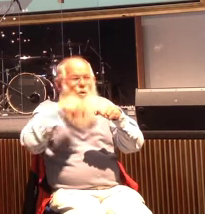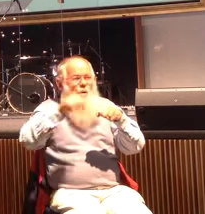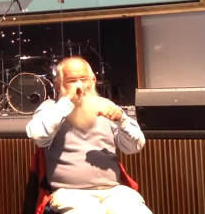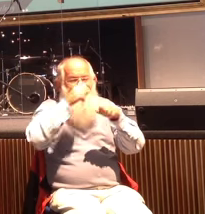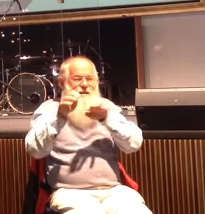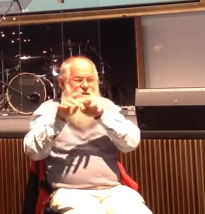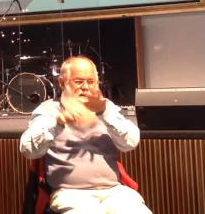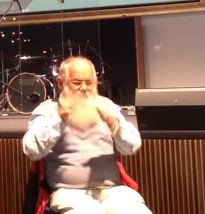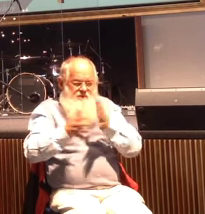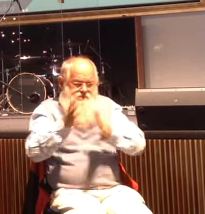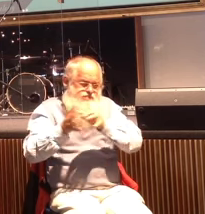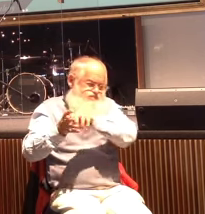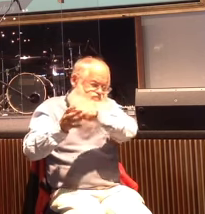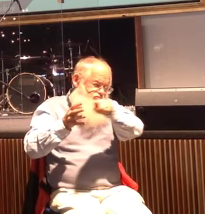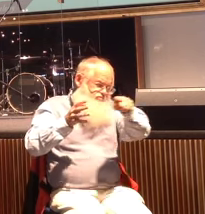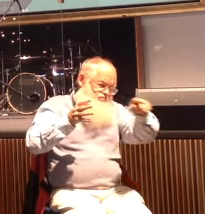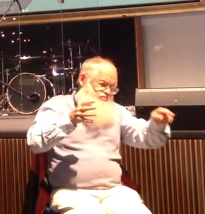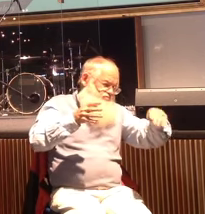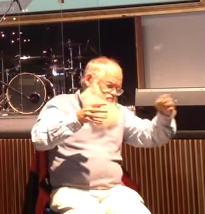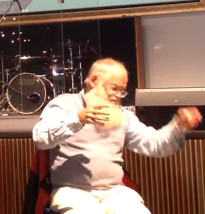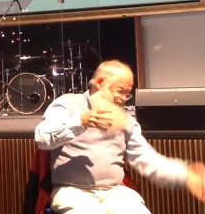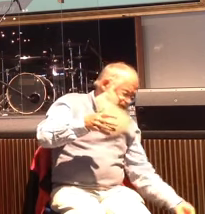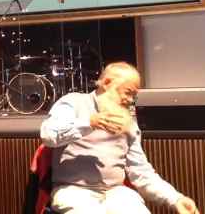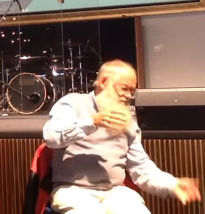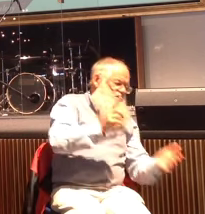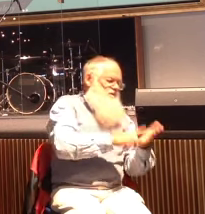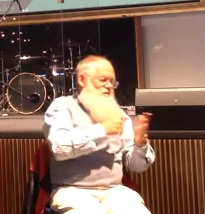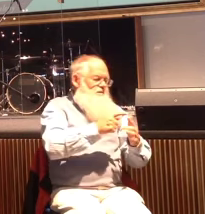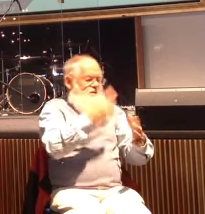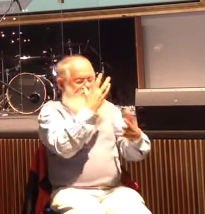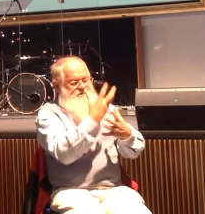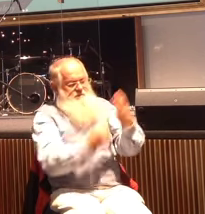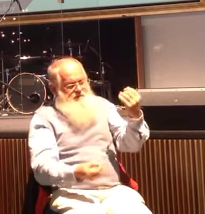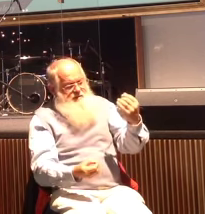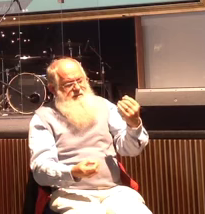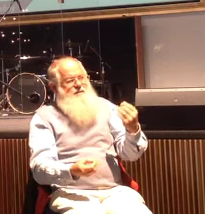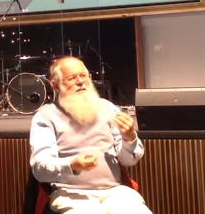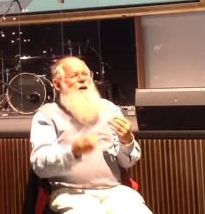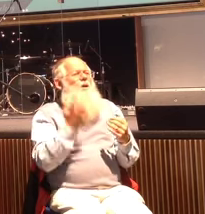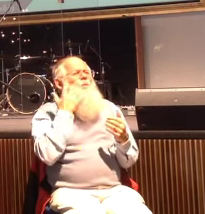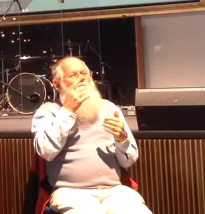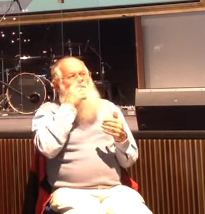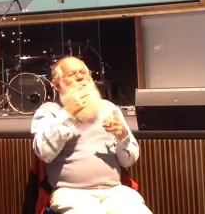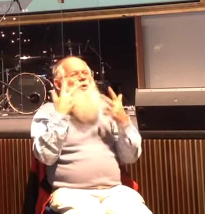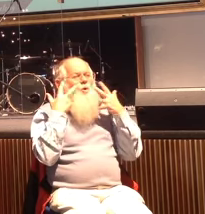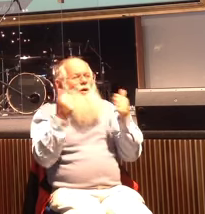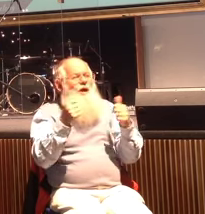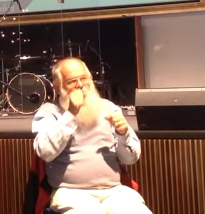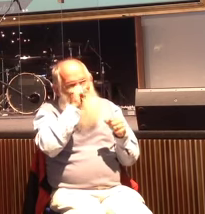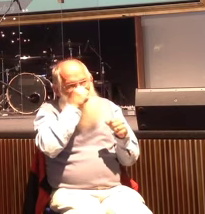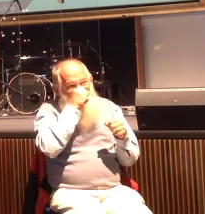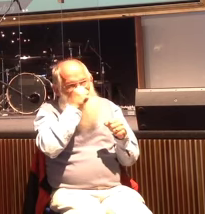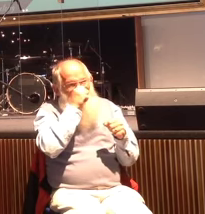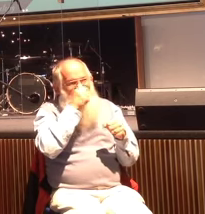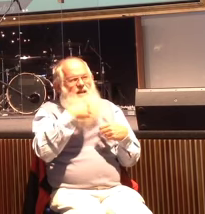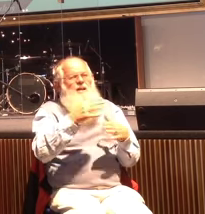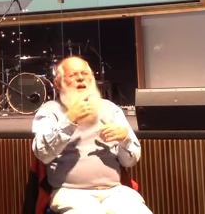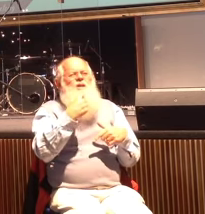lake and was drowned. When those tending the pigs saw what had happened, they ran off and reported this to the town and